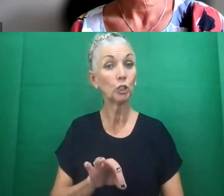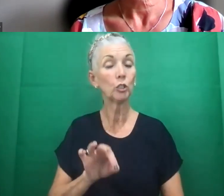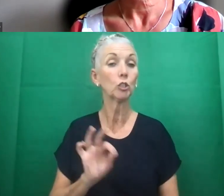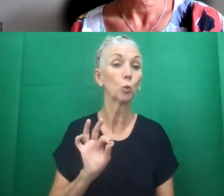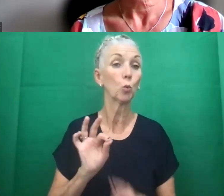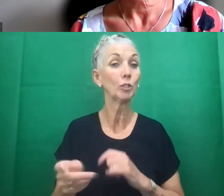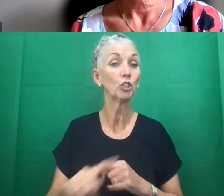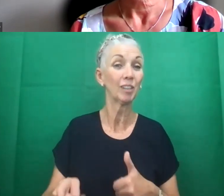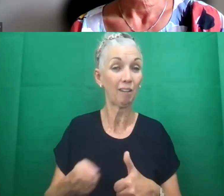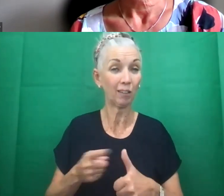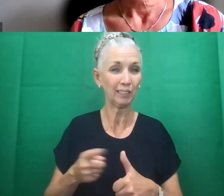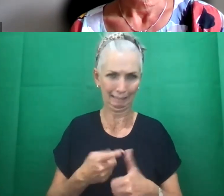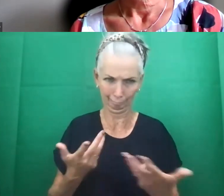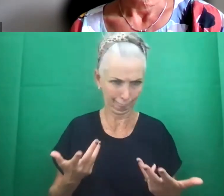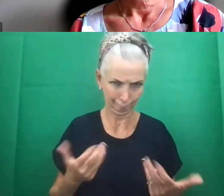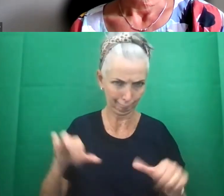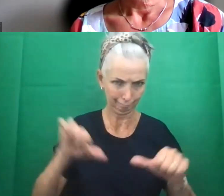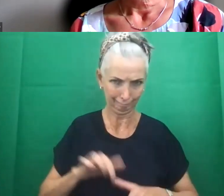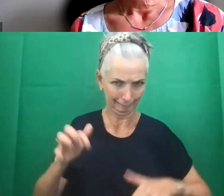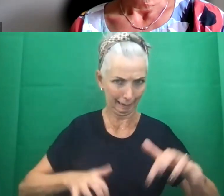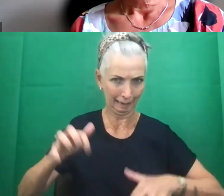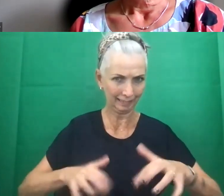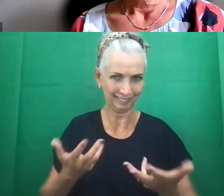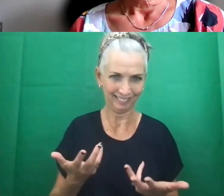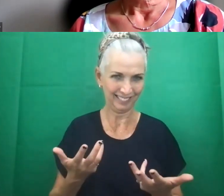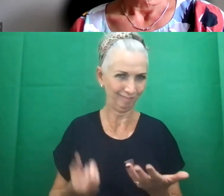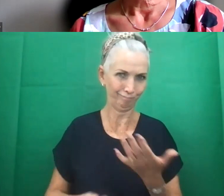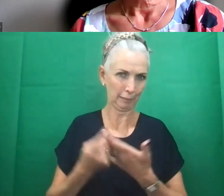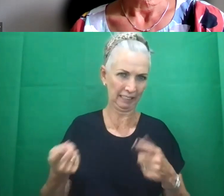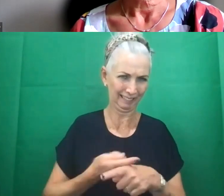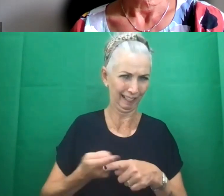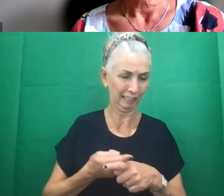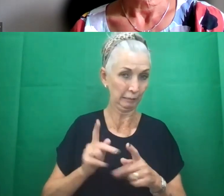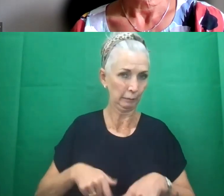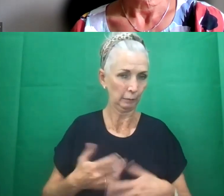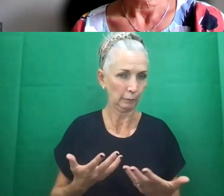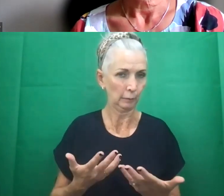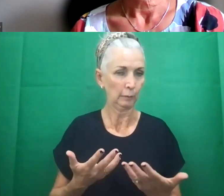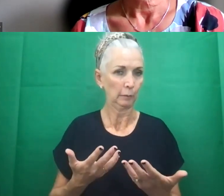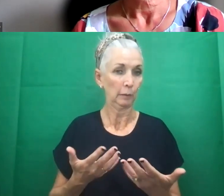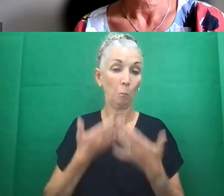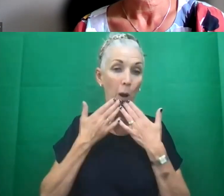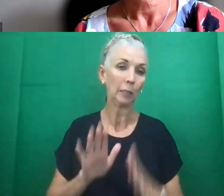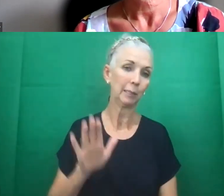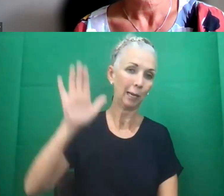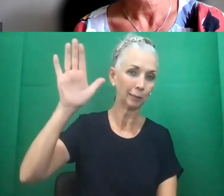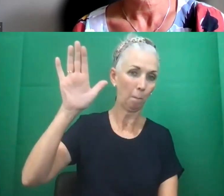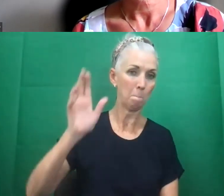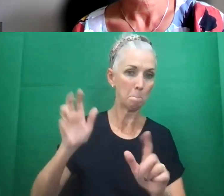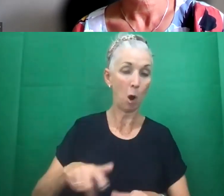practical for any reason, if you have issues with written English, do click the raise your hand button or just type BSL in the